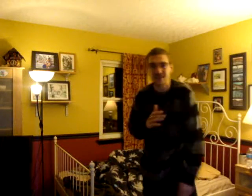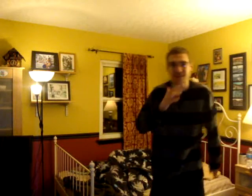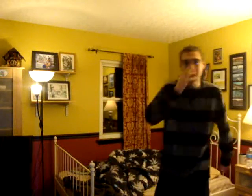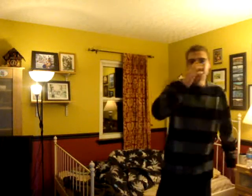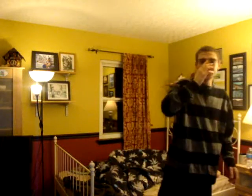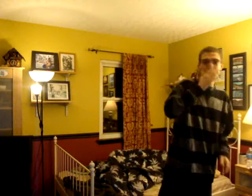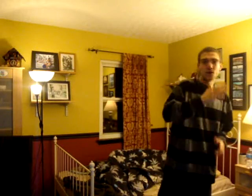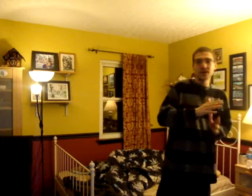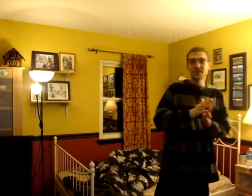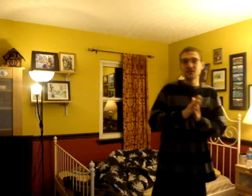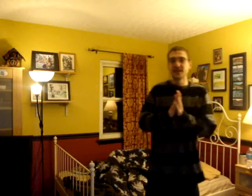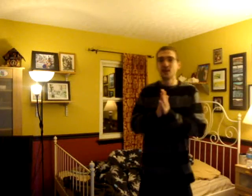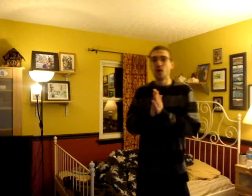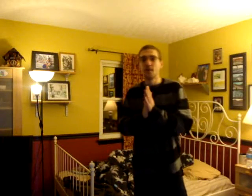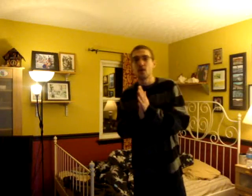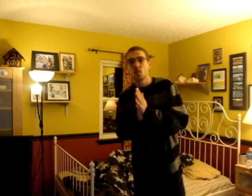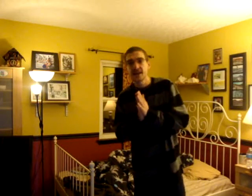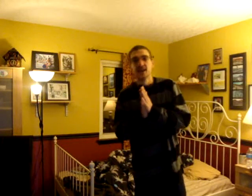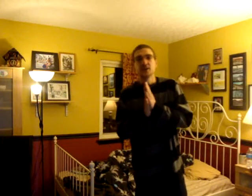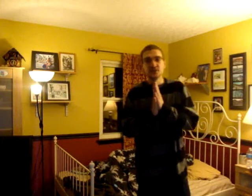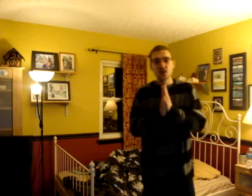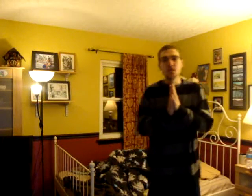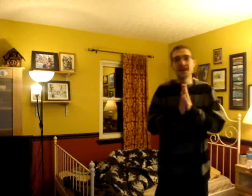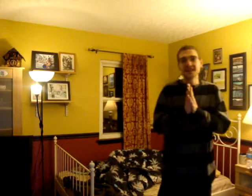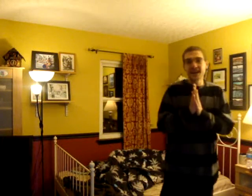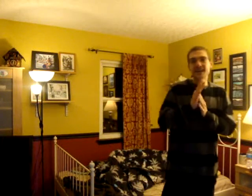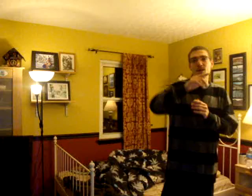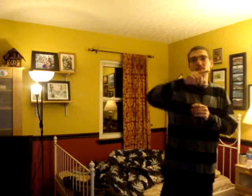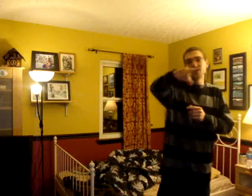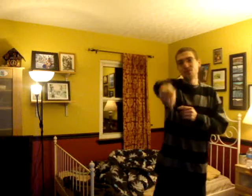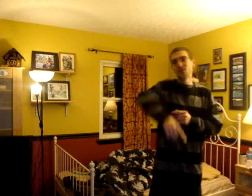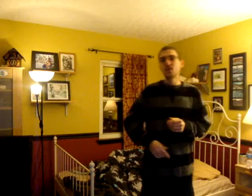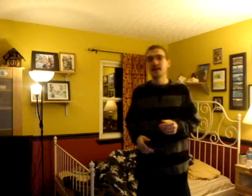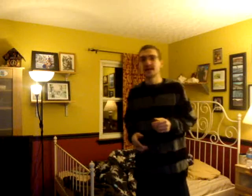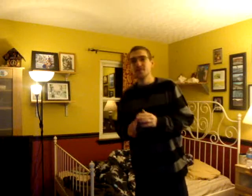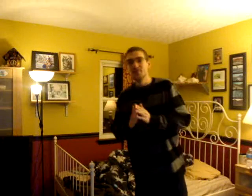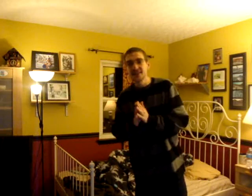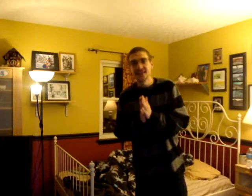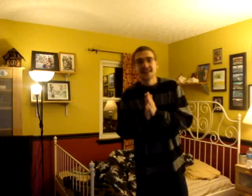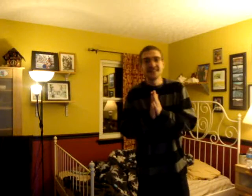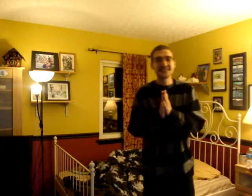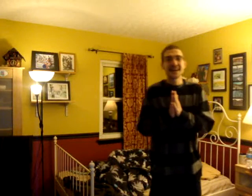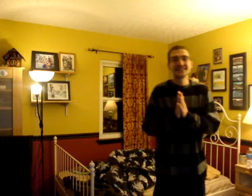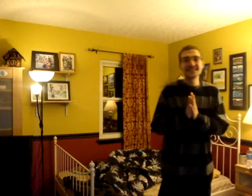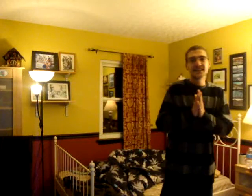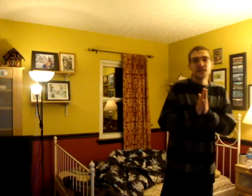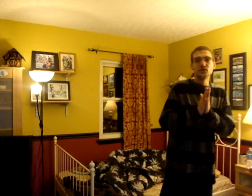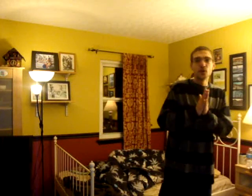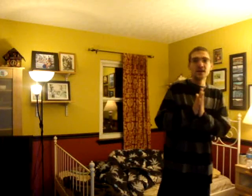nothin'. So don't even try to go in my way, cause you know, man. Y'all get blown away to bits, this, that shit. So don't